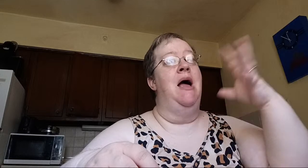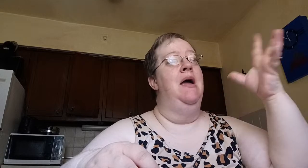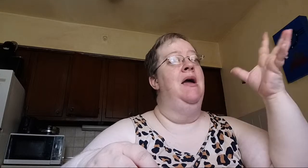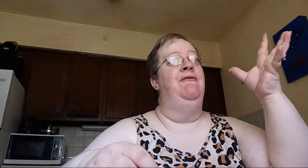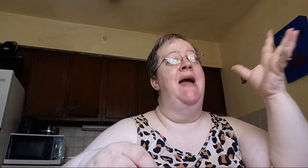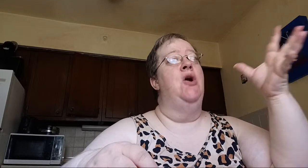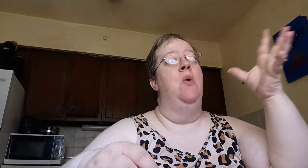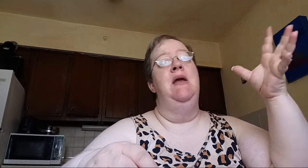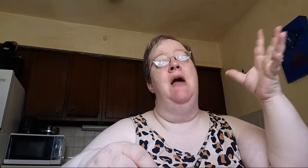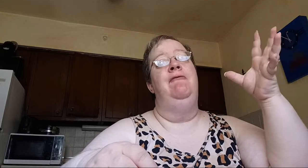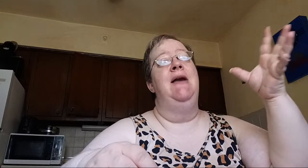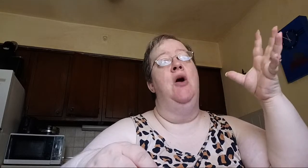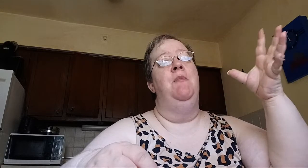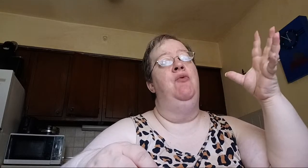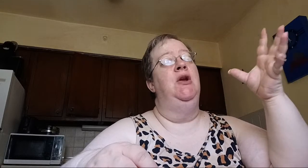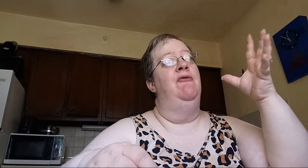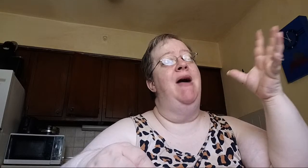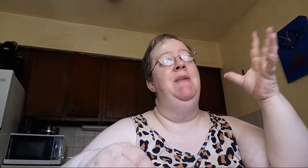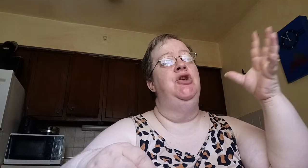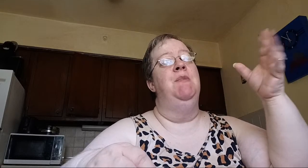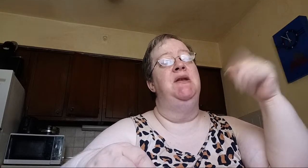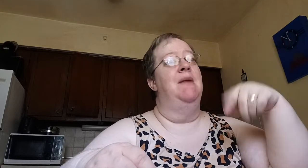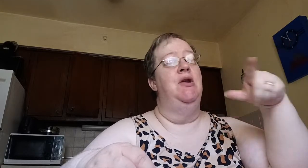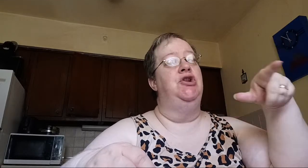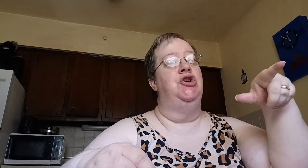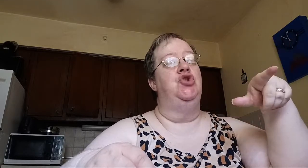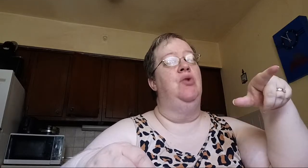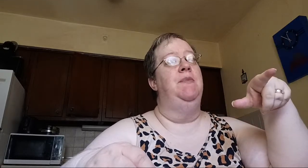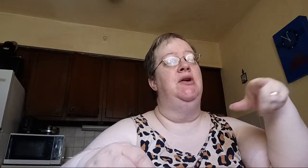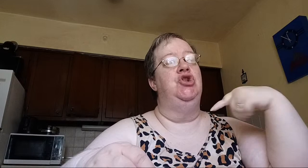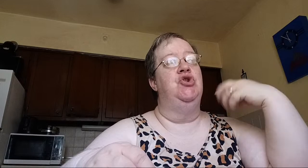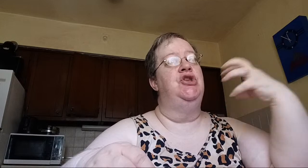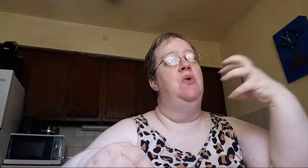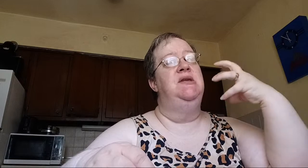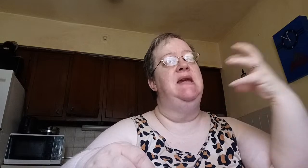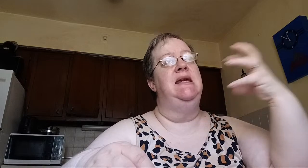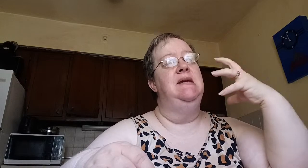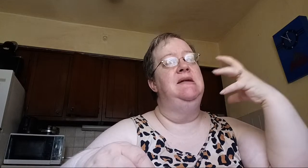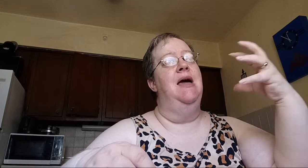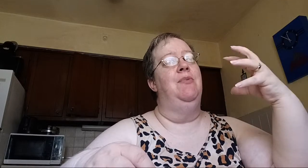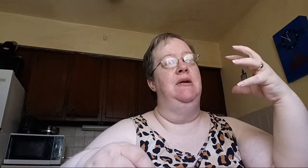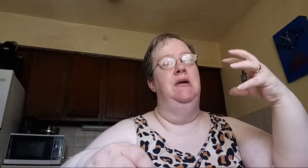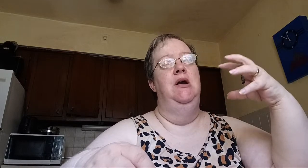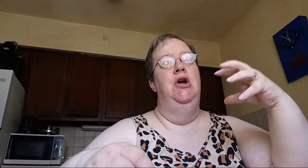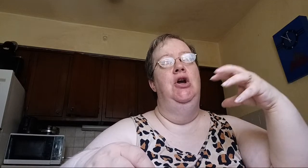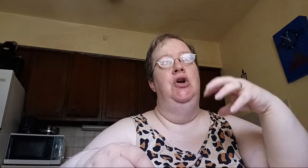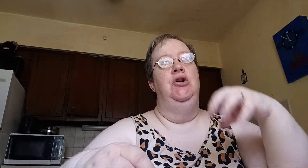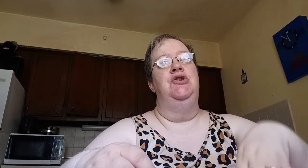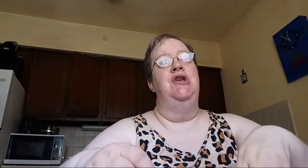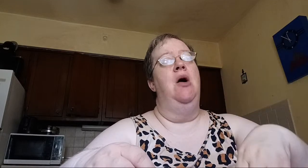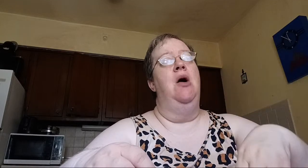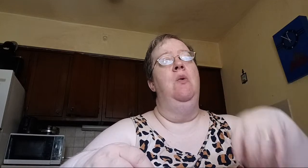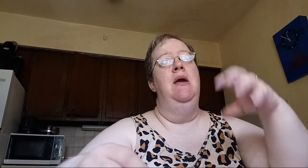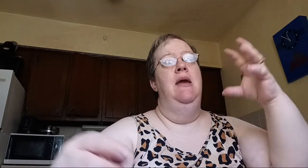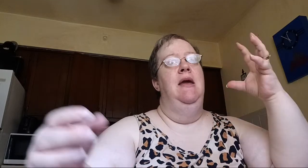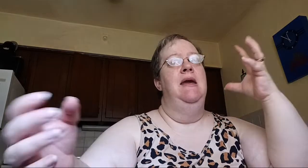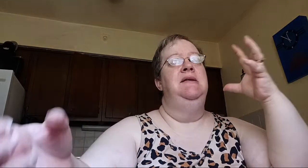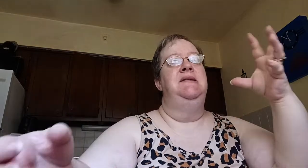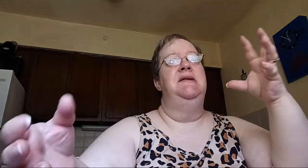If I go before you, if I'm in your midst, I'm going to destroy you, because you're so stinking stubborn. You're so insistent